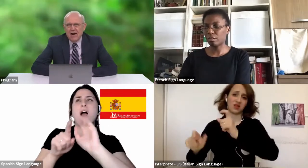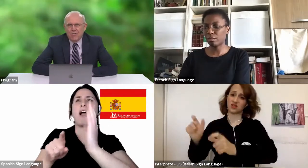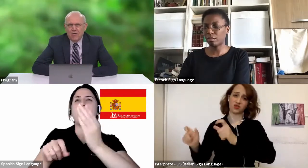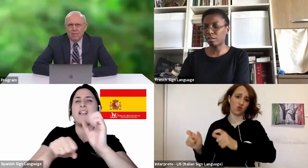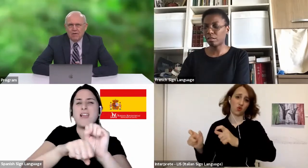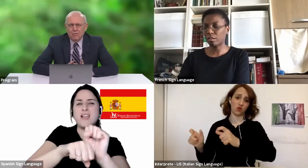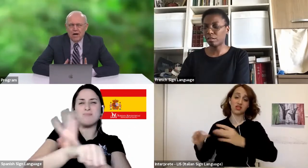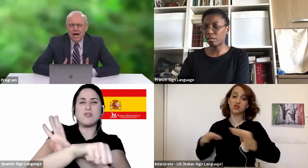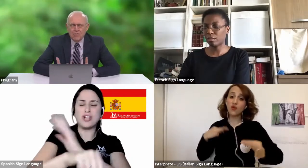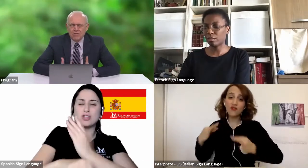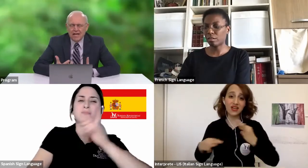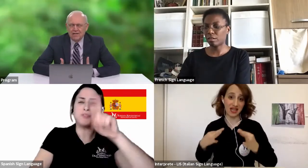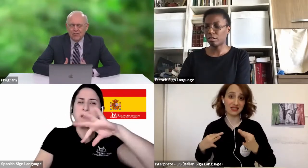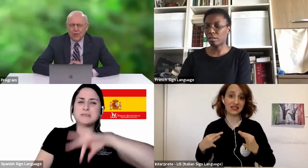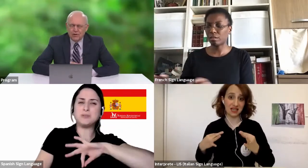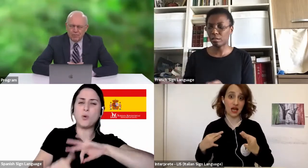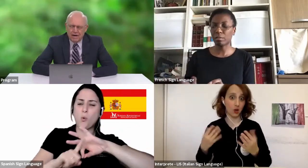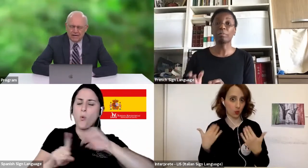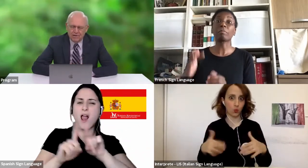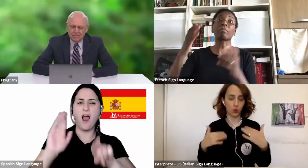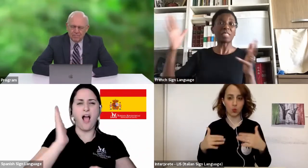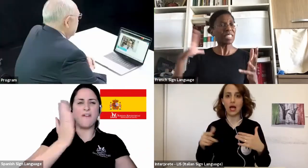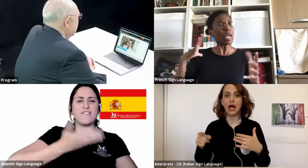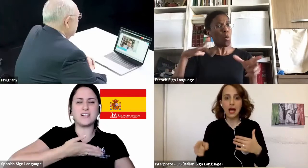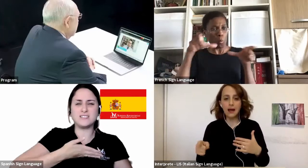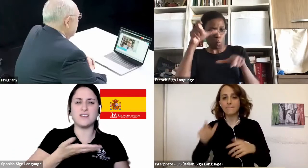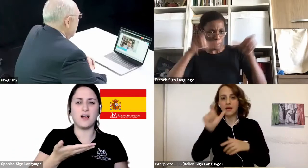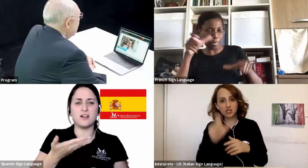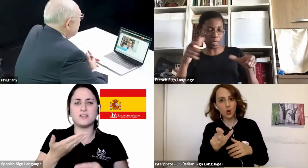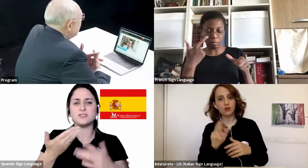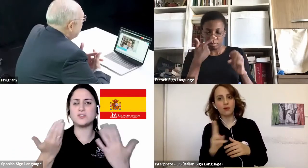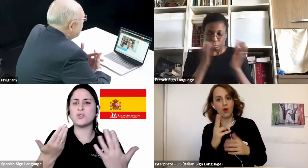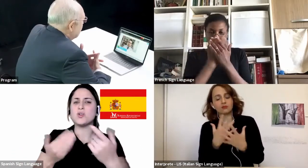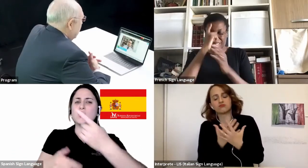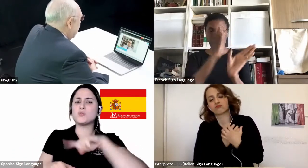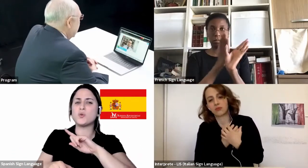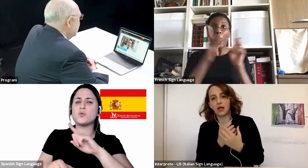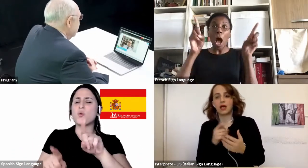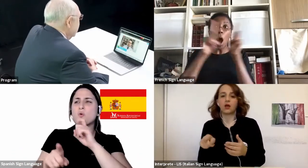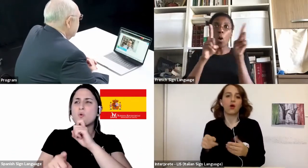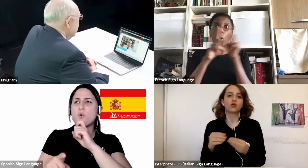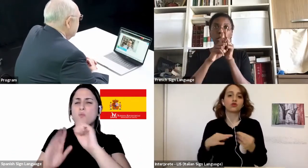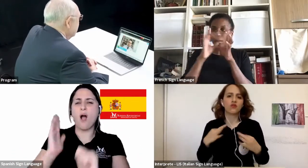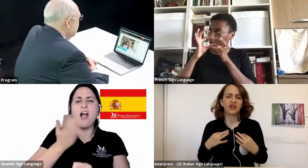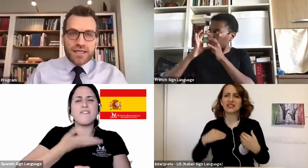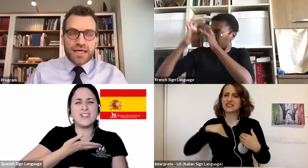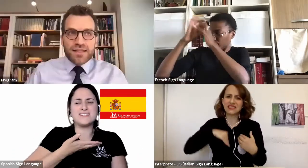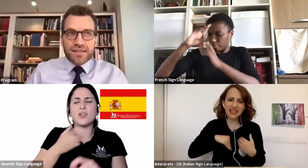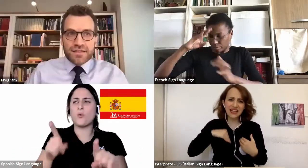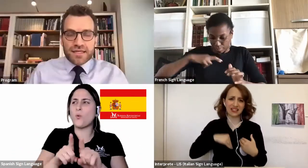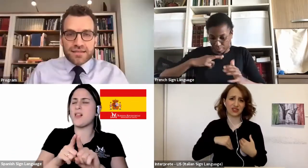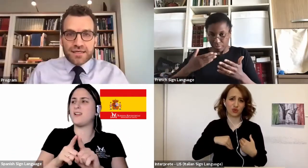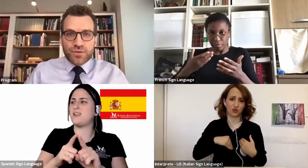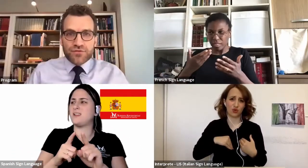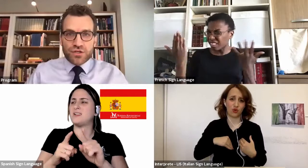How, I mean, how is that going to impact them? Or how can they relate to that, I guess? Yeah, I